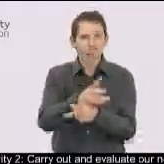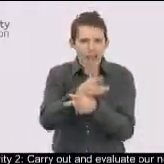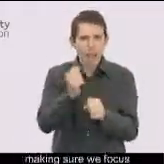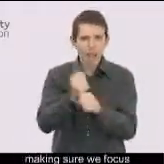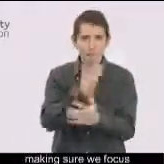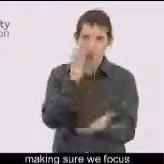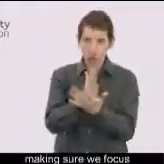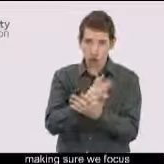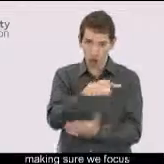and rights.